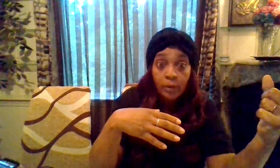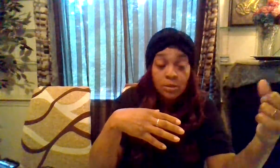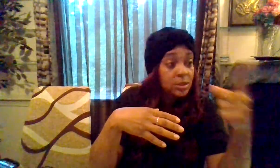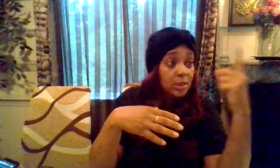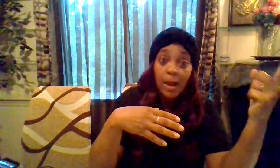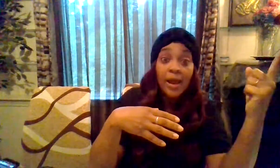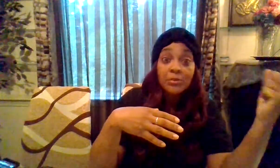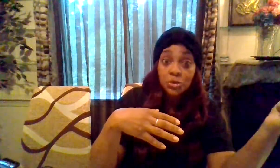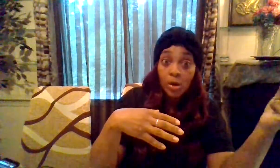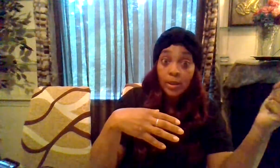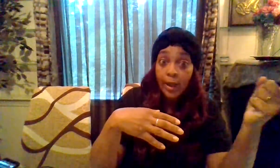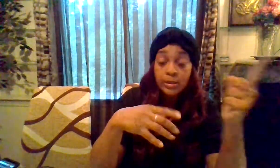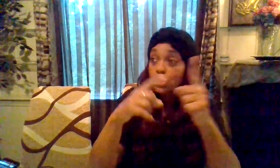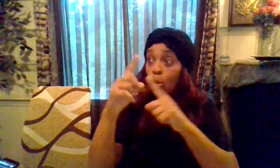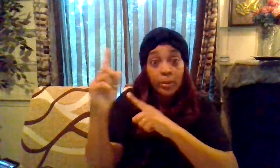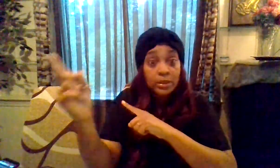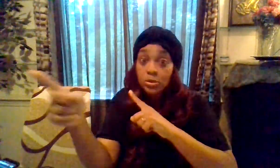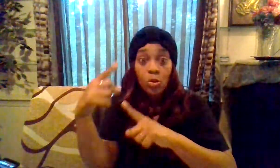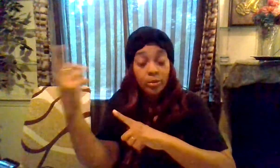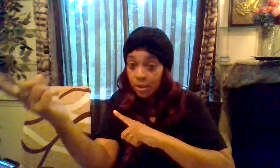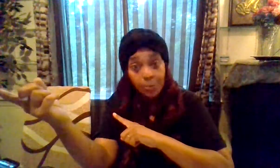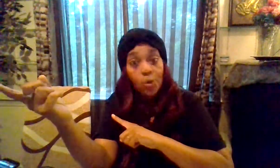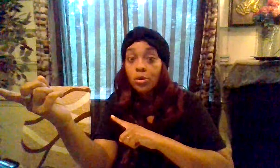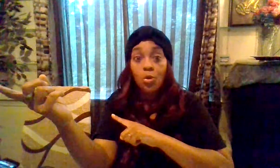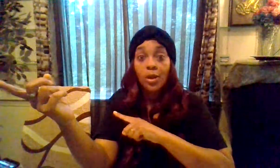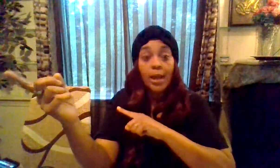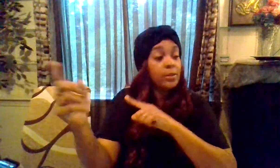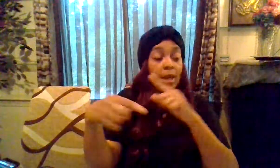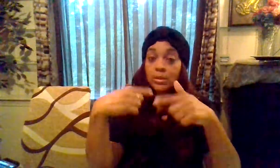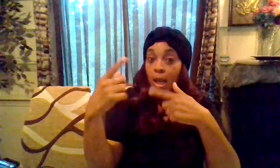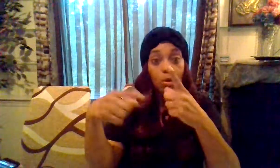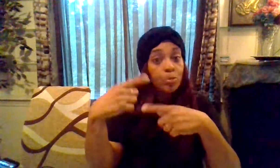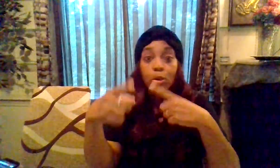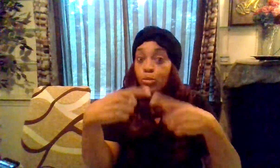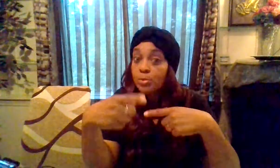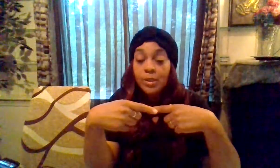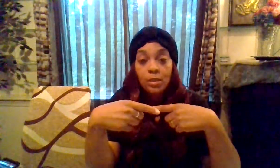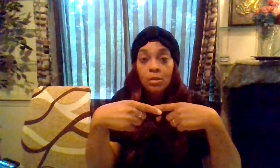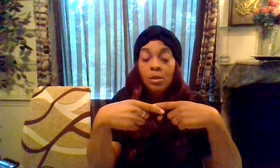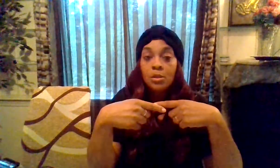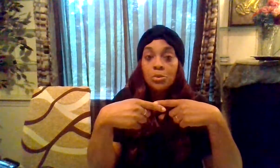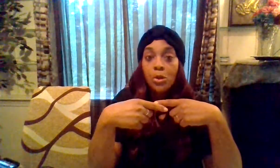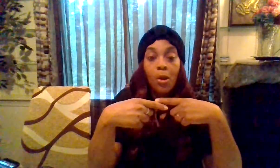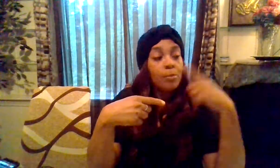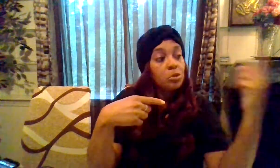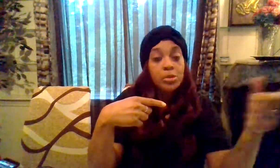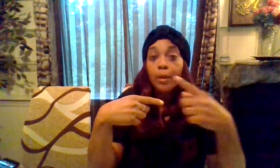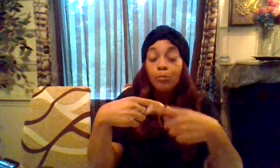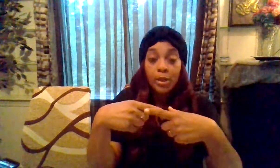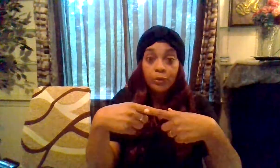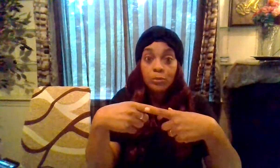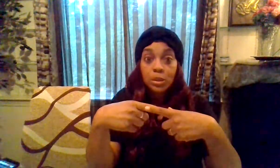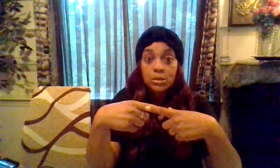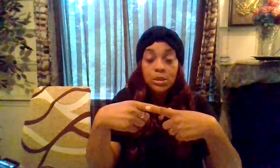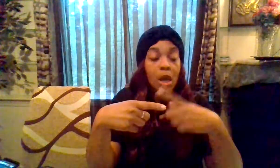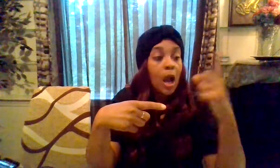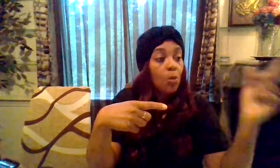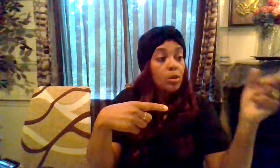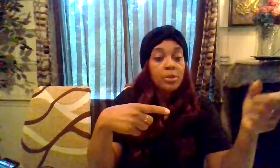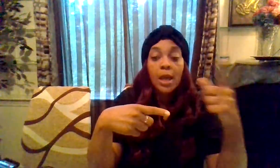just because my life started like this don't mean it's going keep on going like that it's not going to be a repeat you know i'm going to better from this i want to be